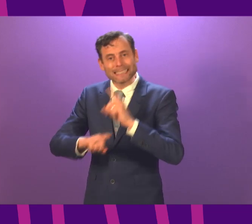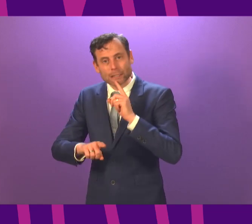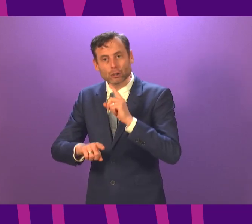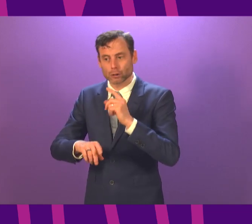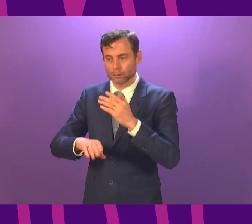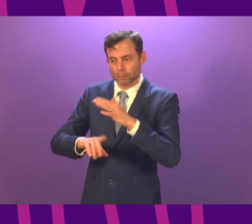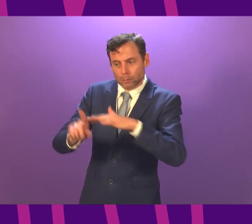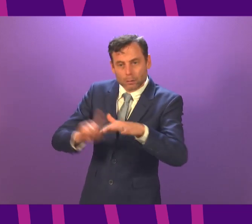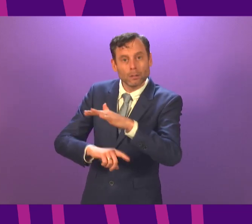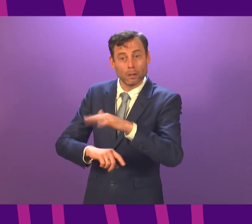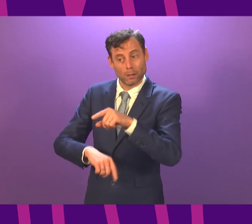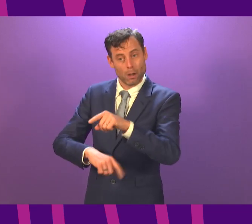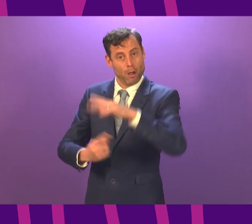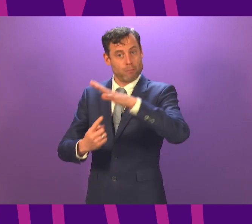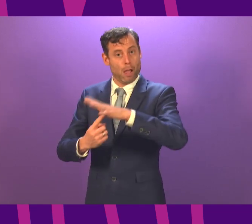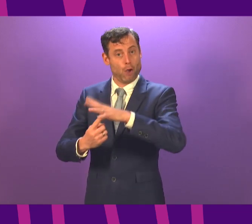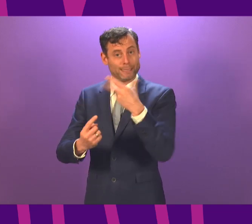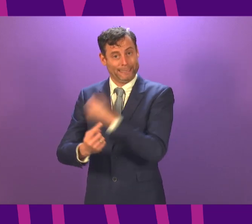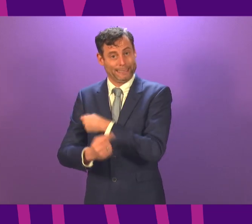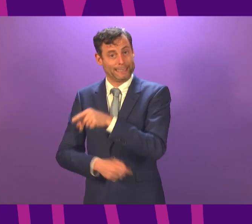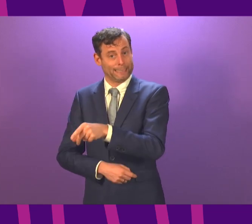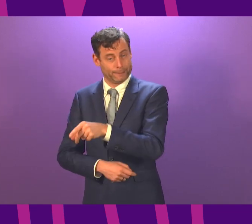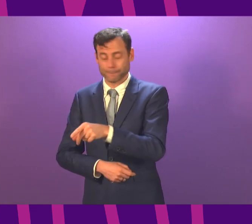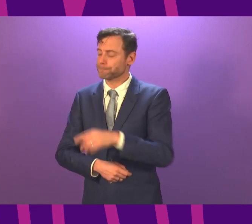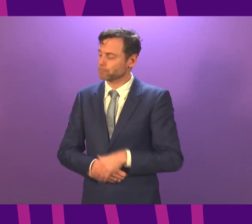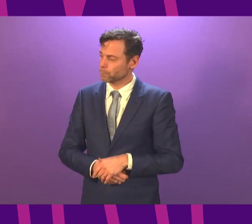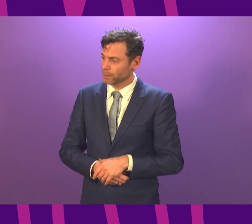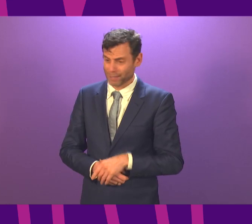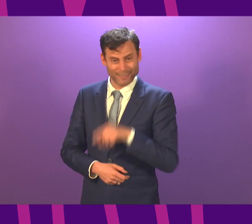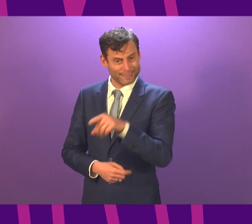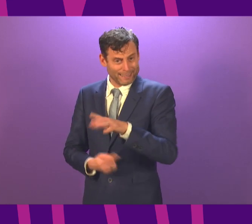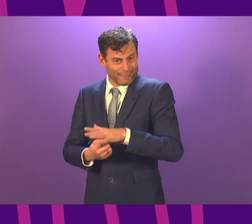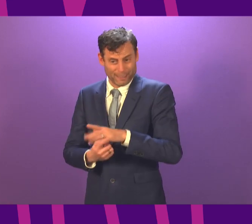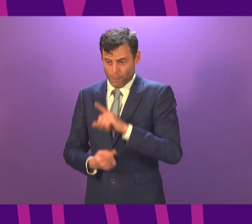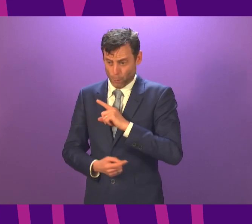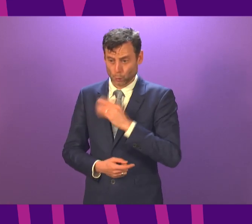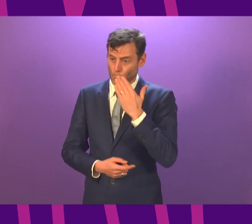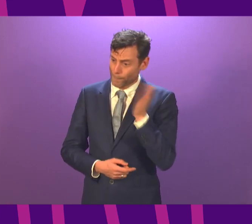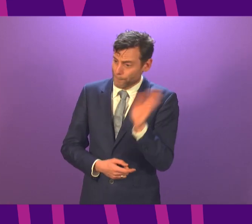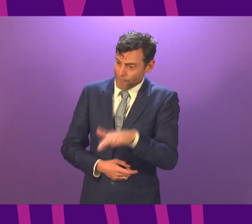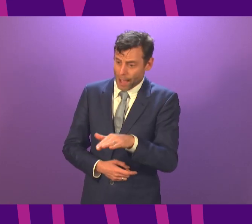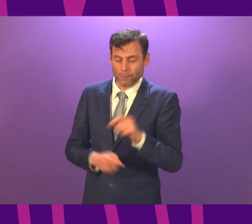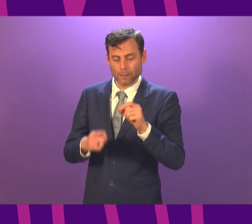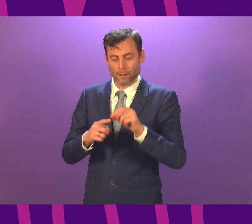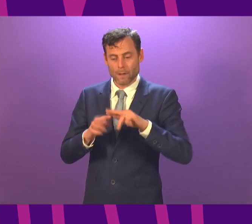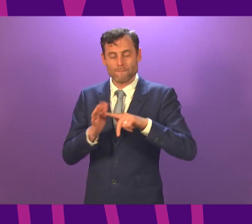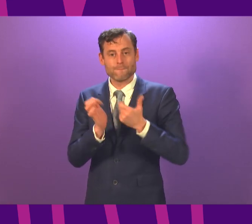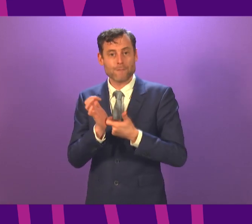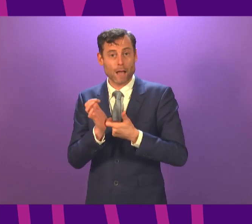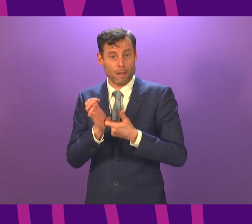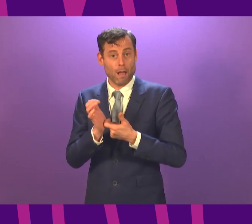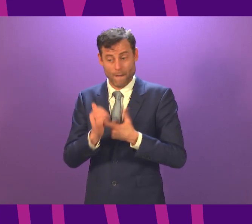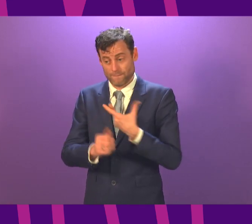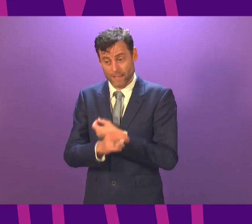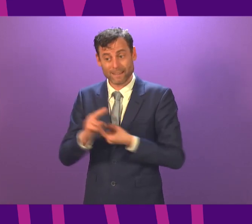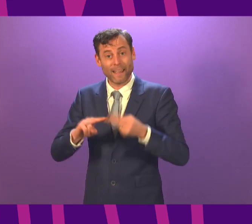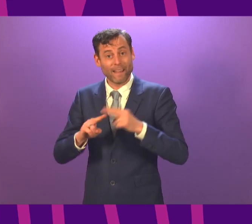the equation if we are to safely reopen schools and as such I would ask her considering that the Pfizer vaccine is safe for 16 and 17